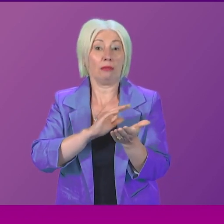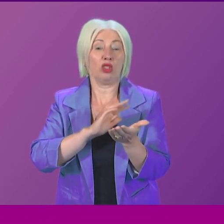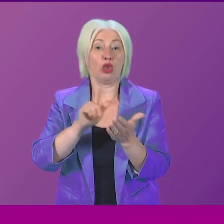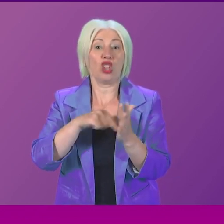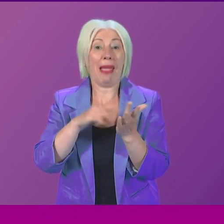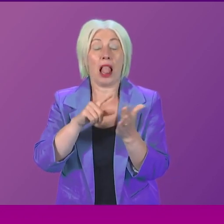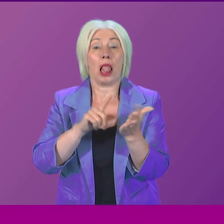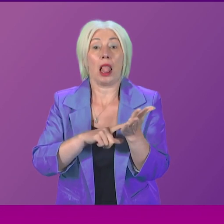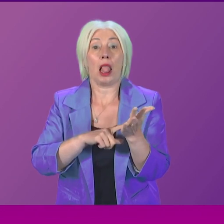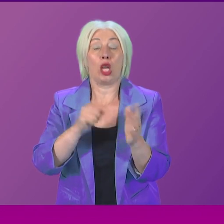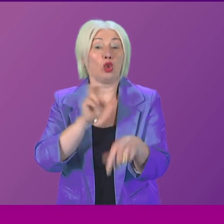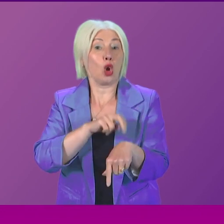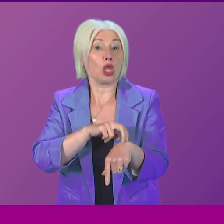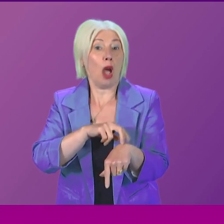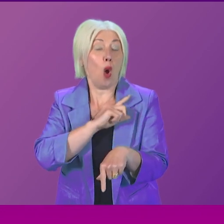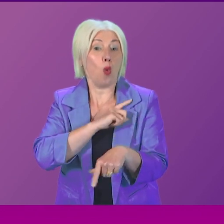inquiry? First Minister.